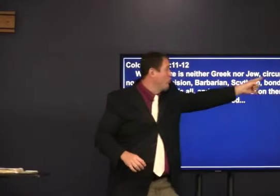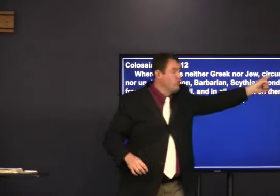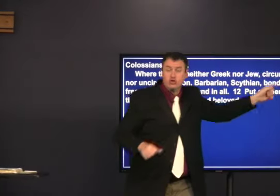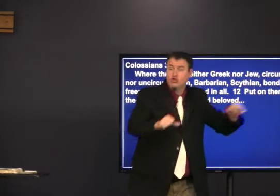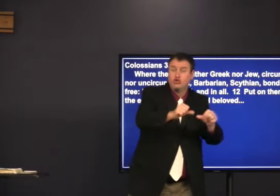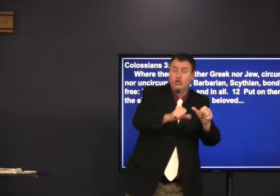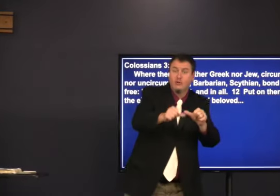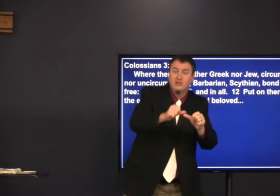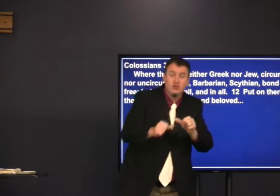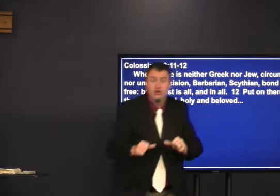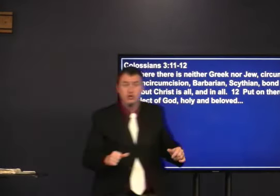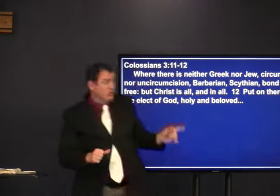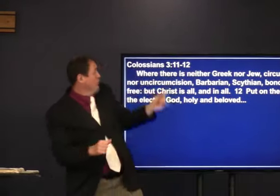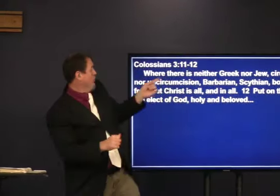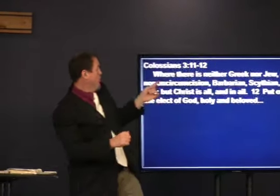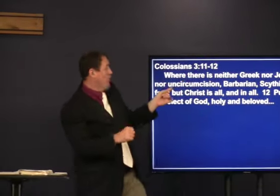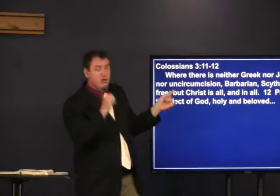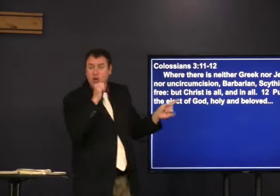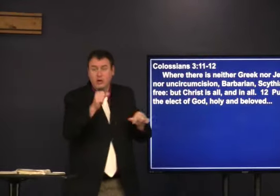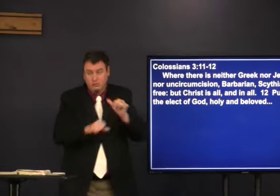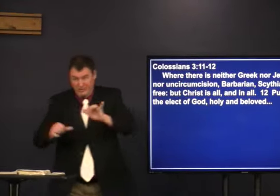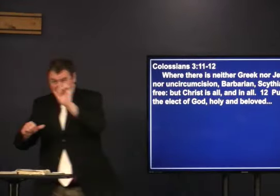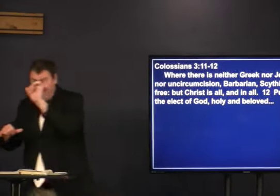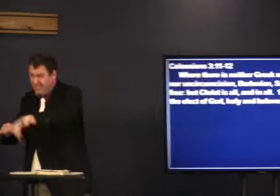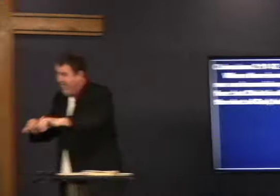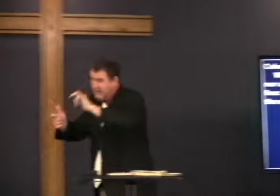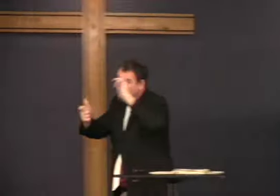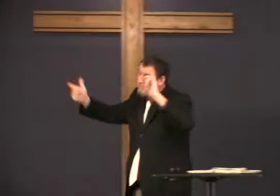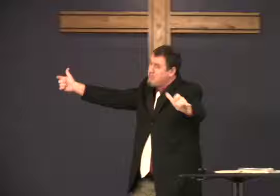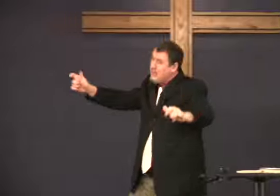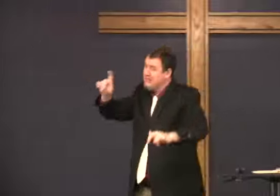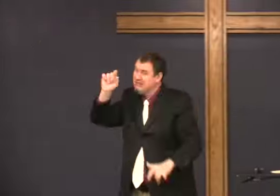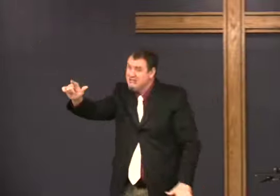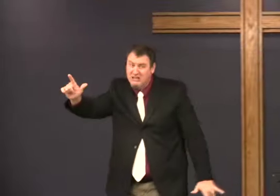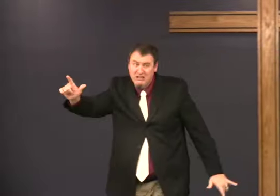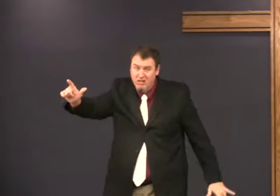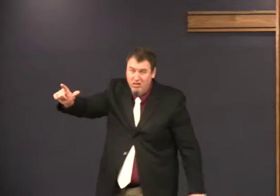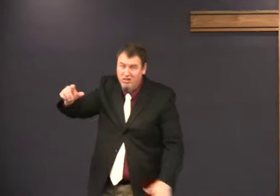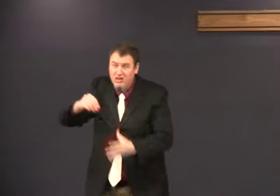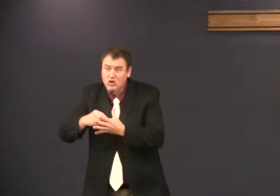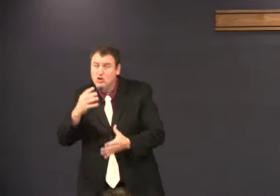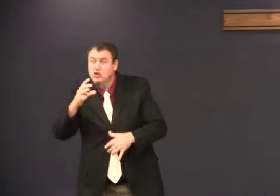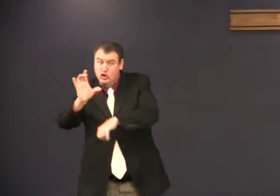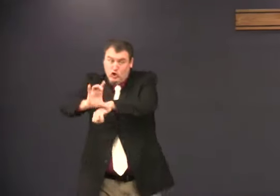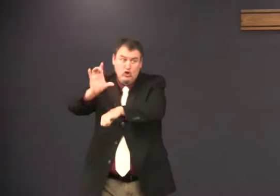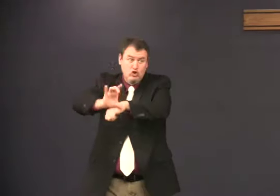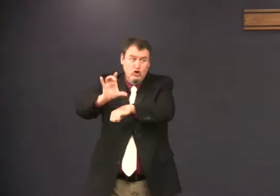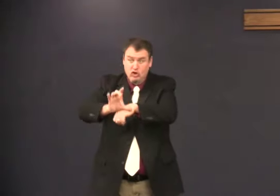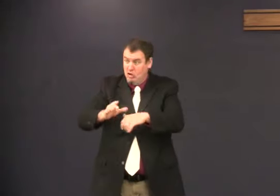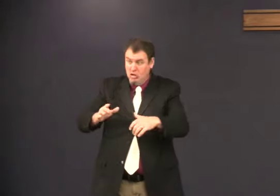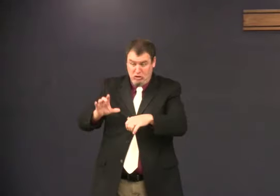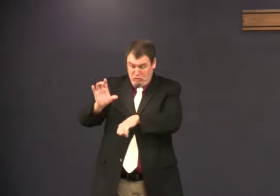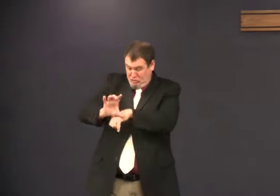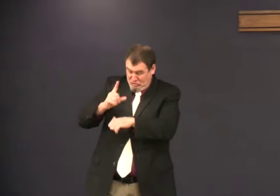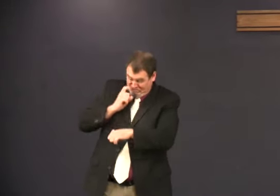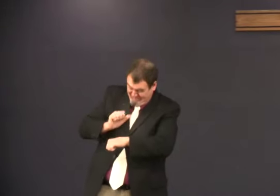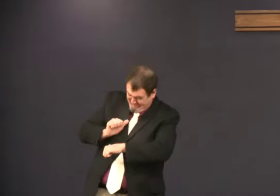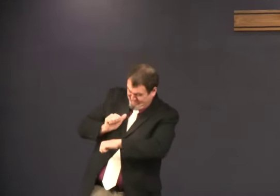Circumcision nor uncircumcision. Now, that's a big deal in the, in the